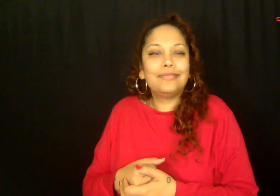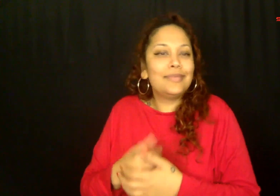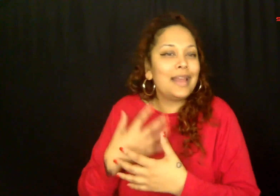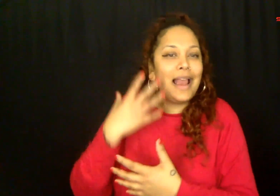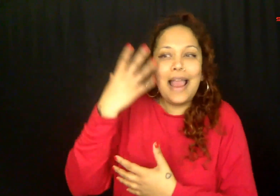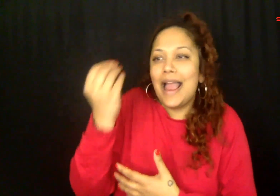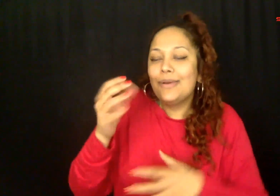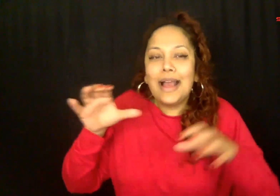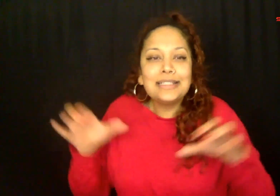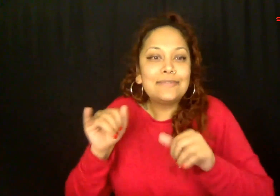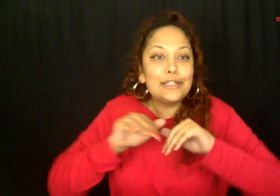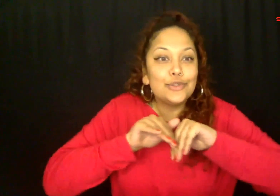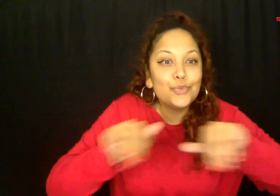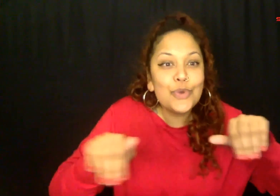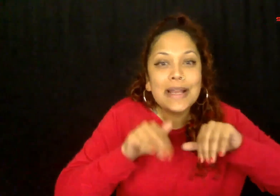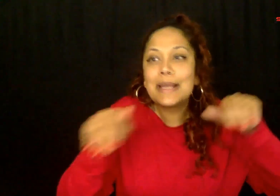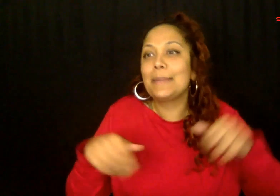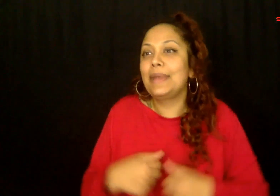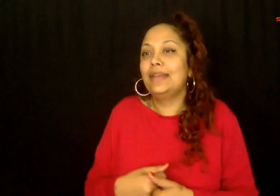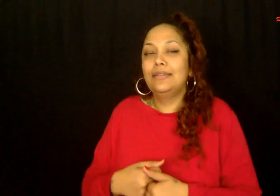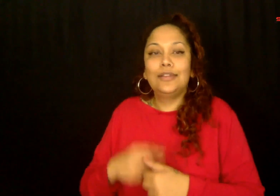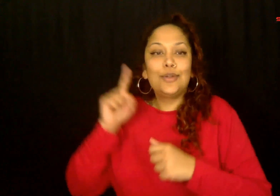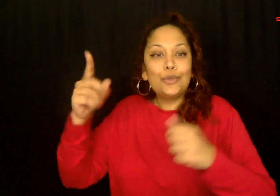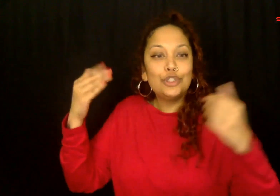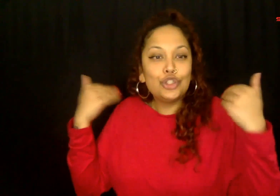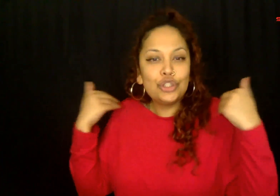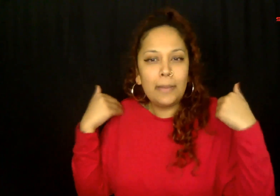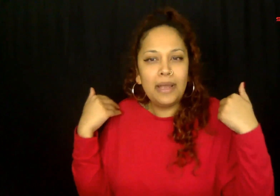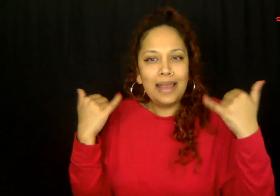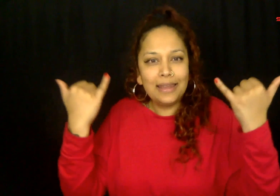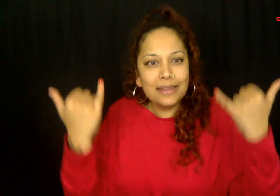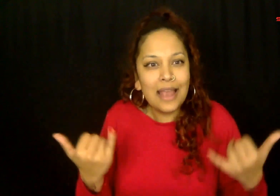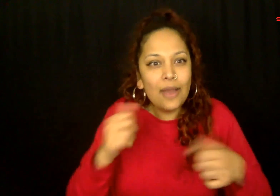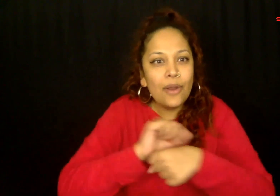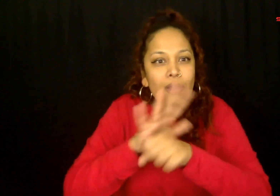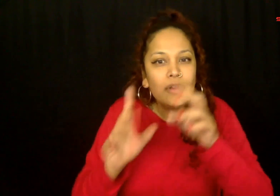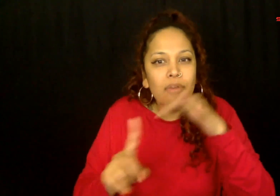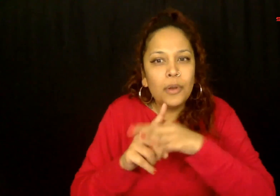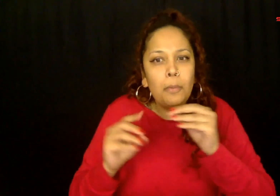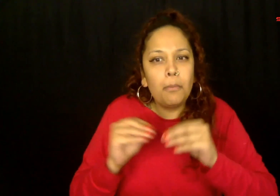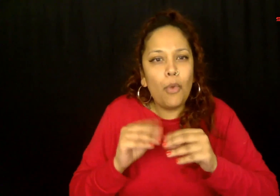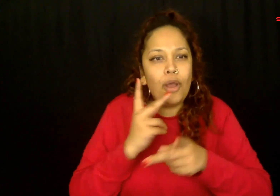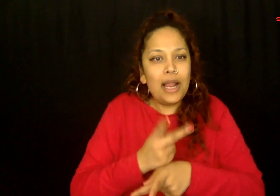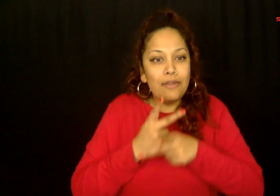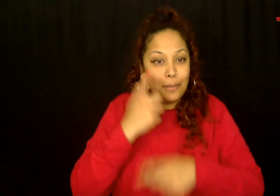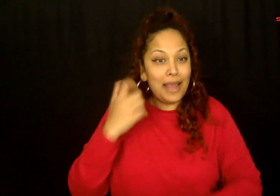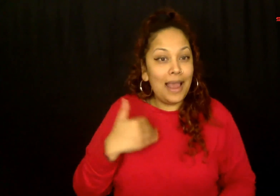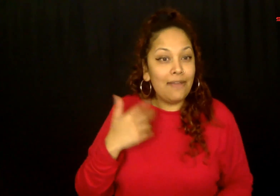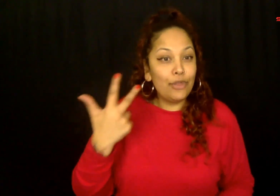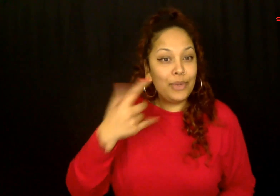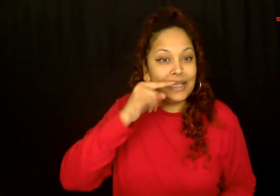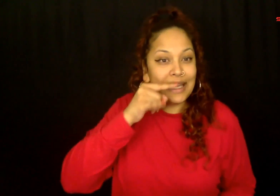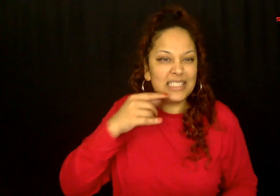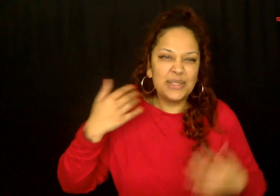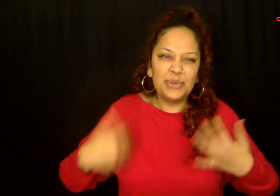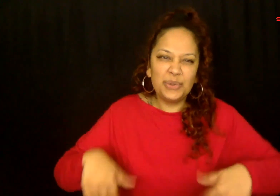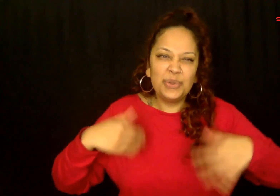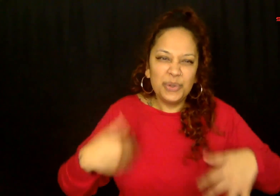Like swimming, going shopping. But now the pandemic made me a little more careful, especially